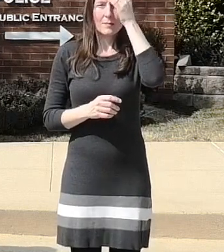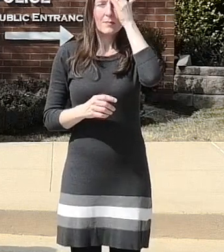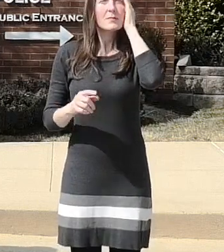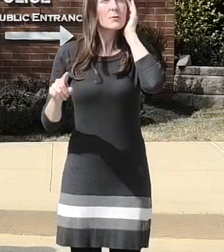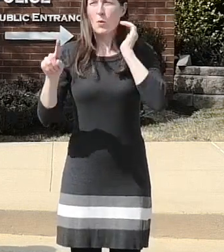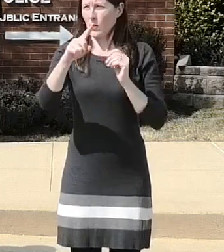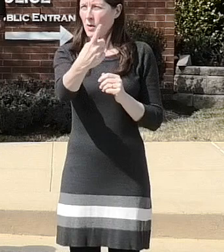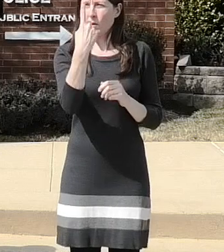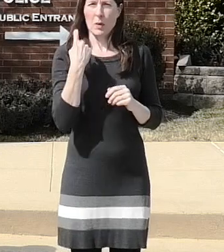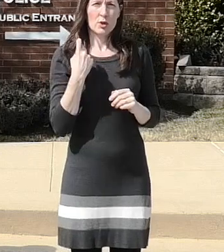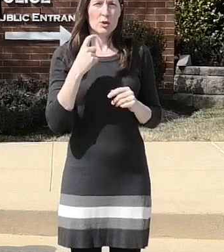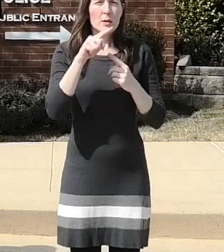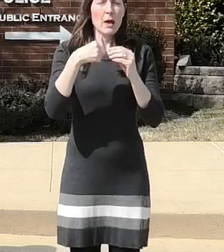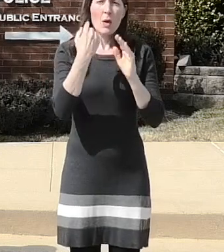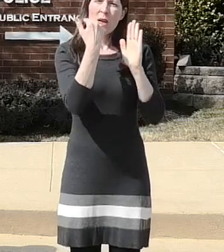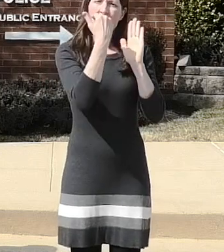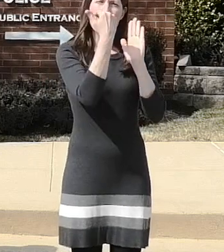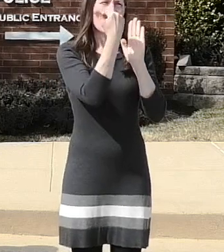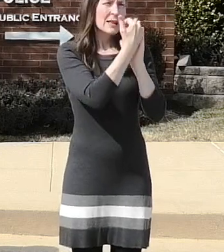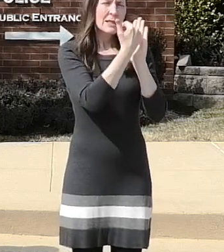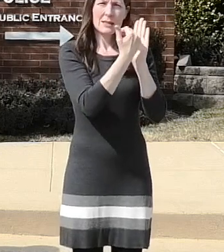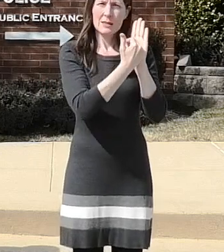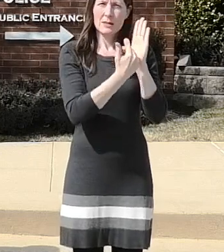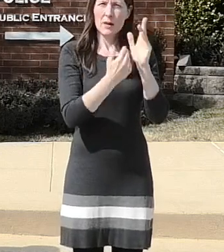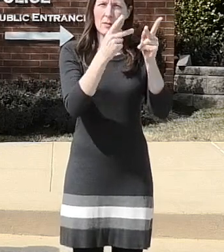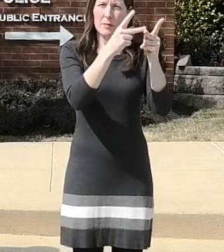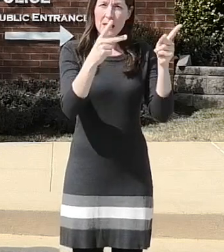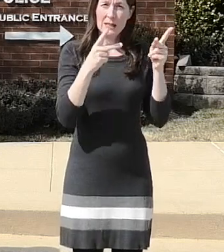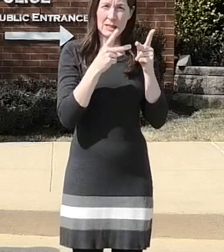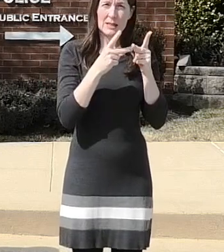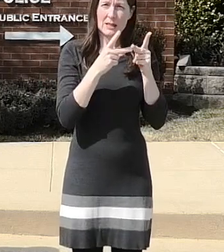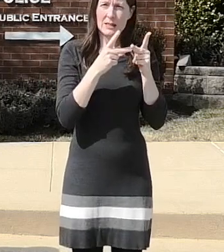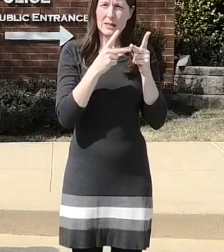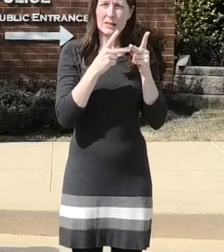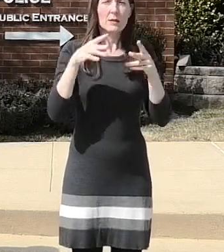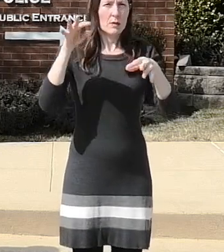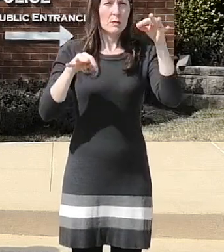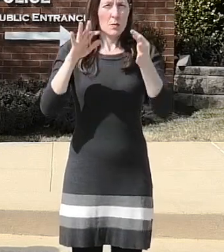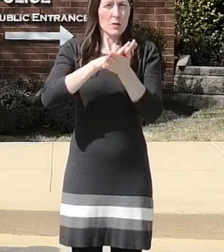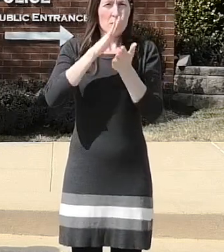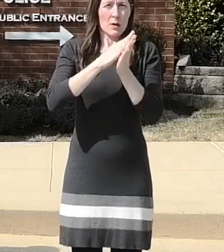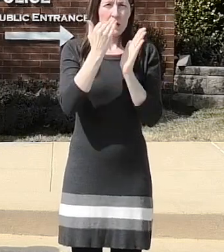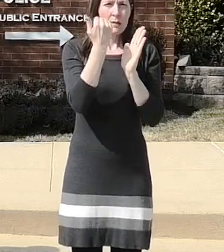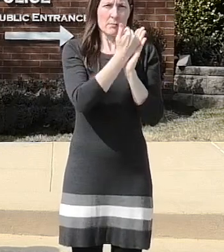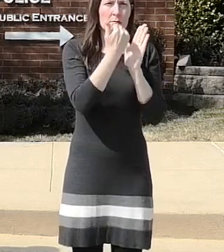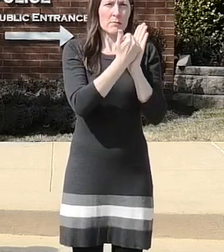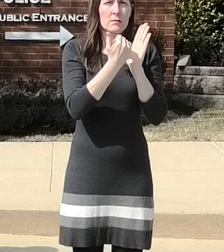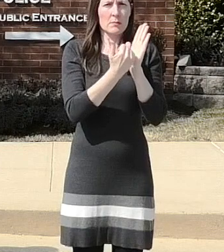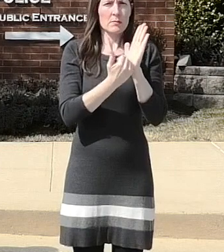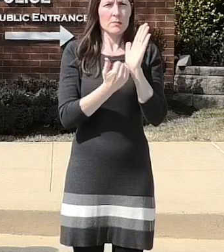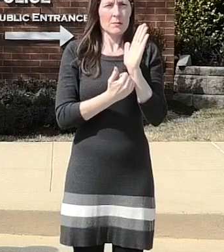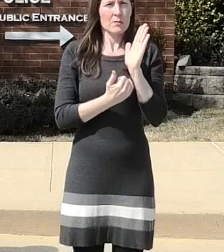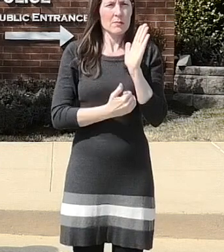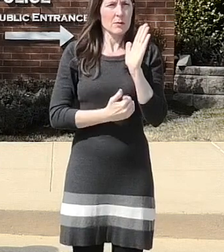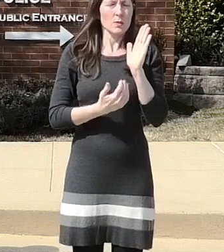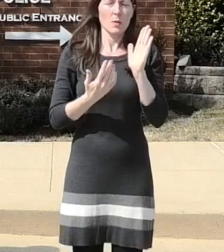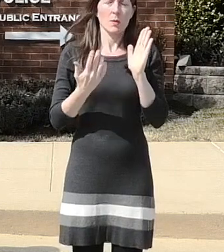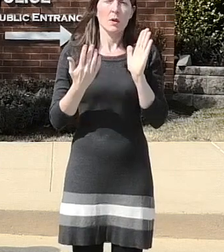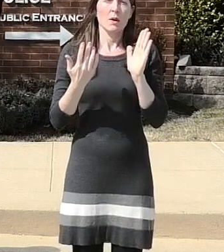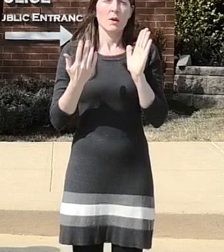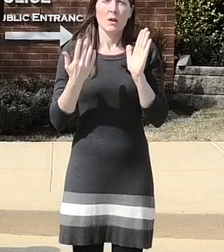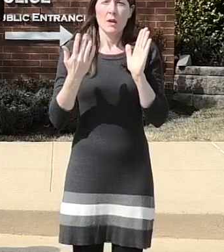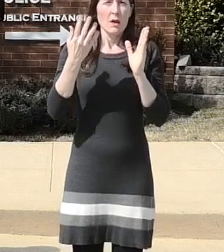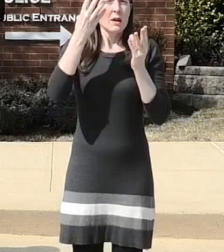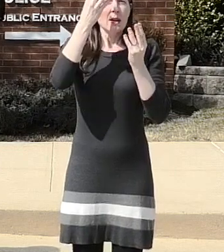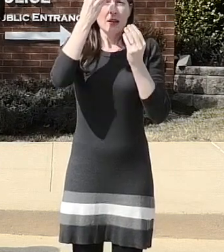was uh about the list uh that was in the court documents and the information about the list that are that